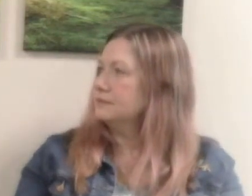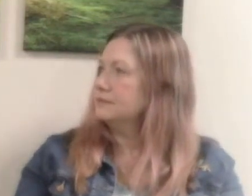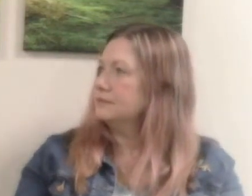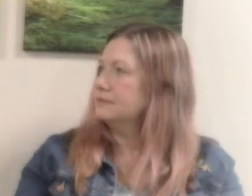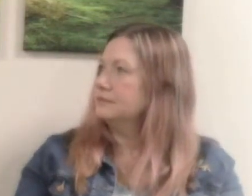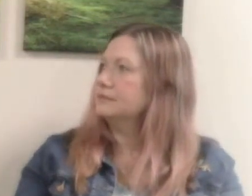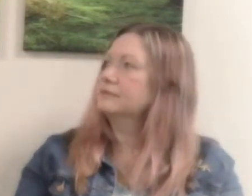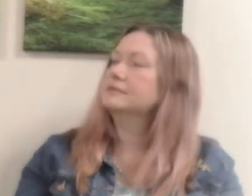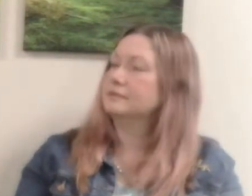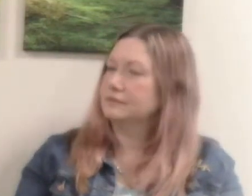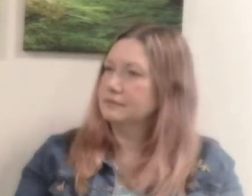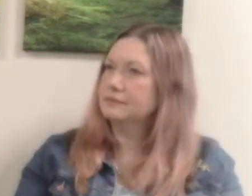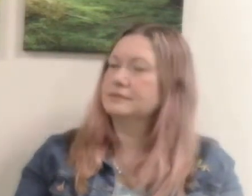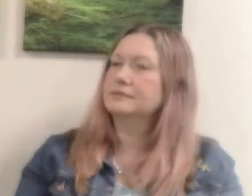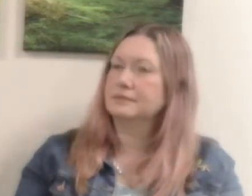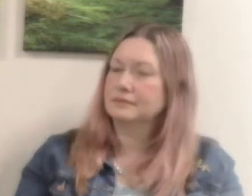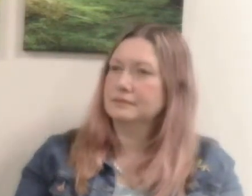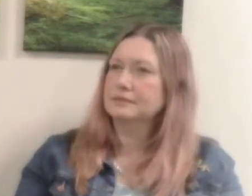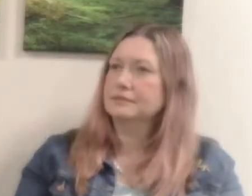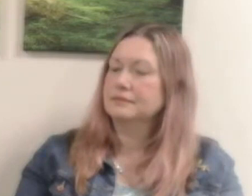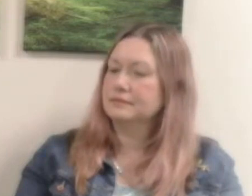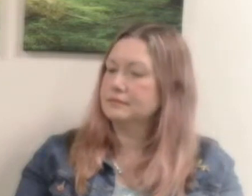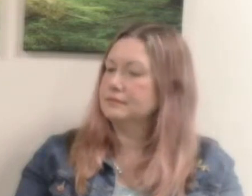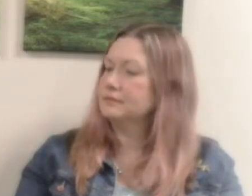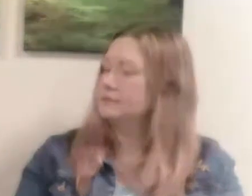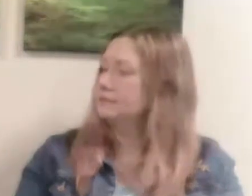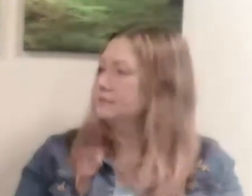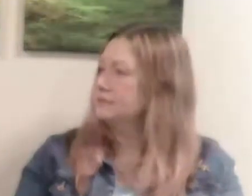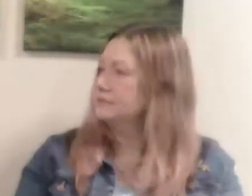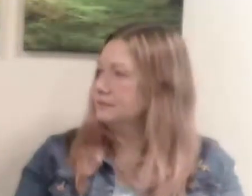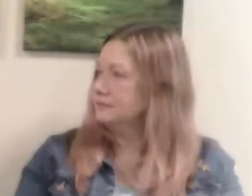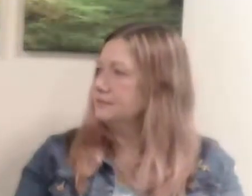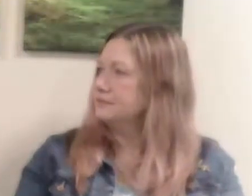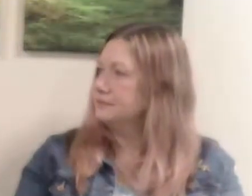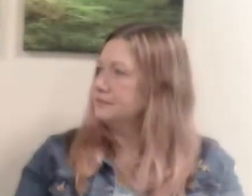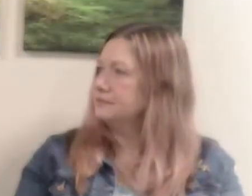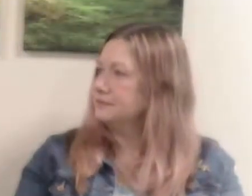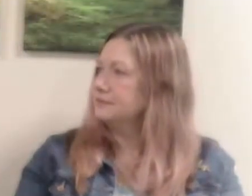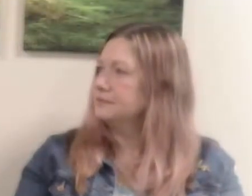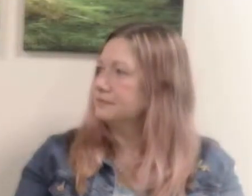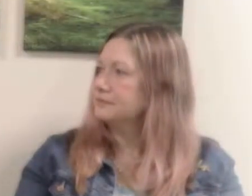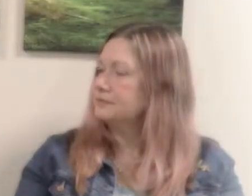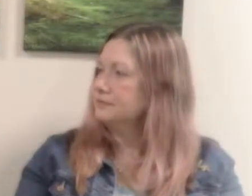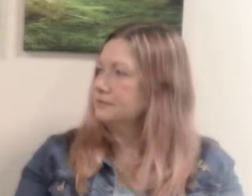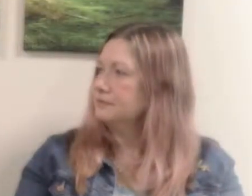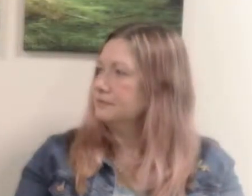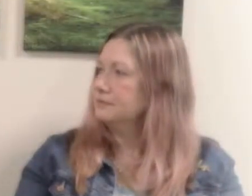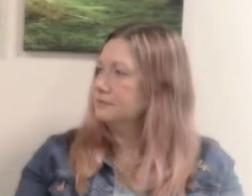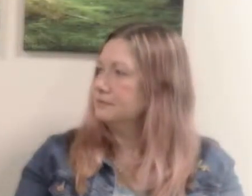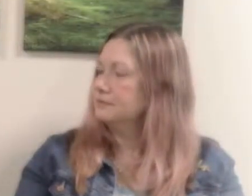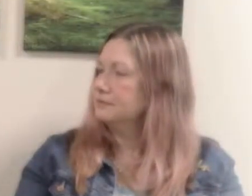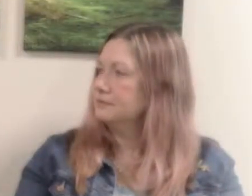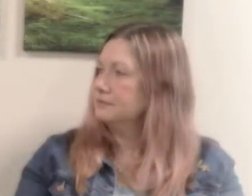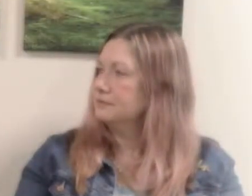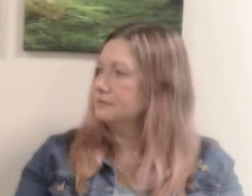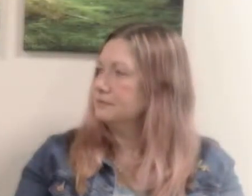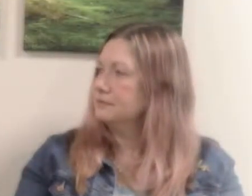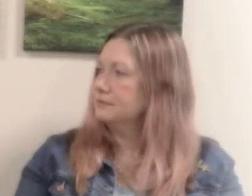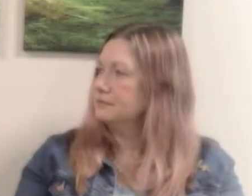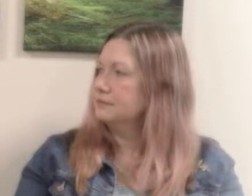do this or i could do this more and actually what martin is saying he's absolutely right is the only change we